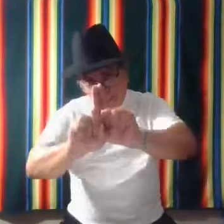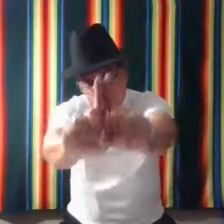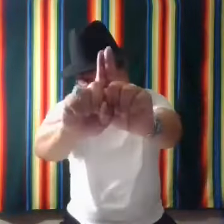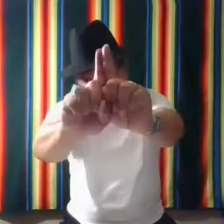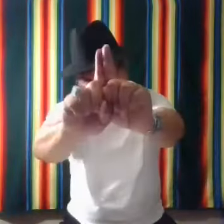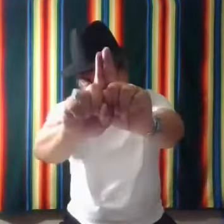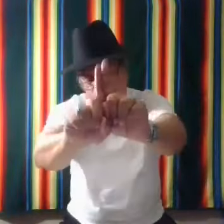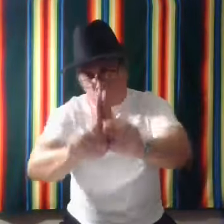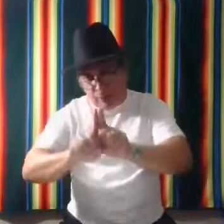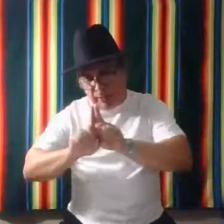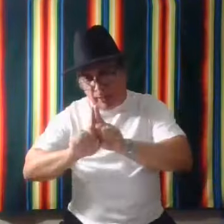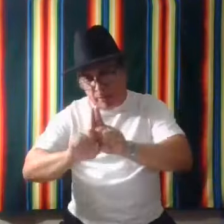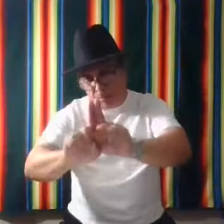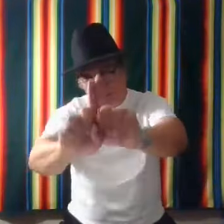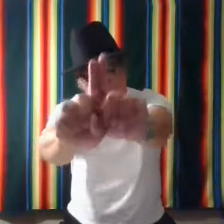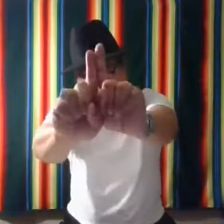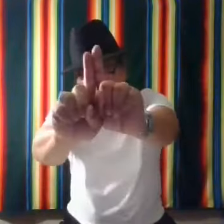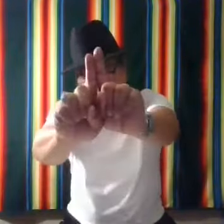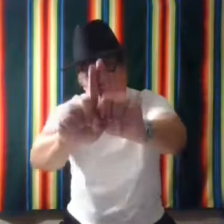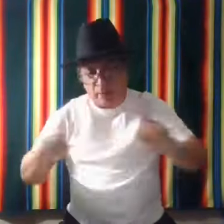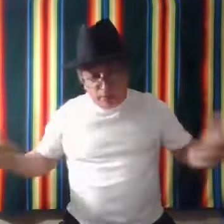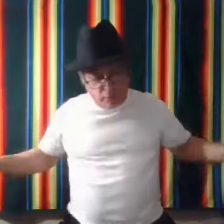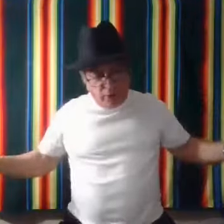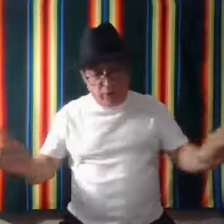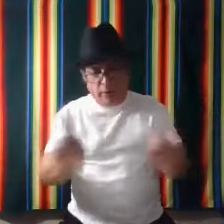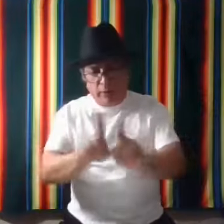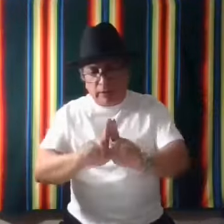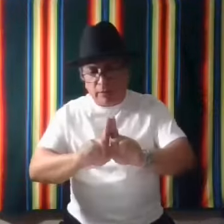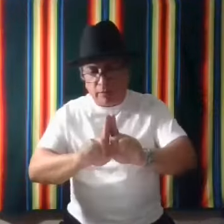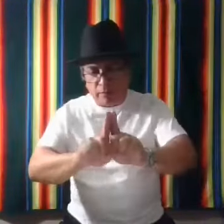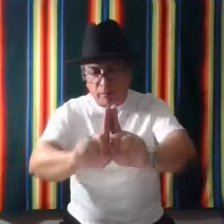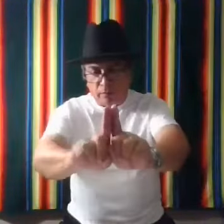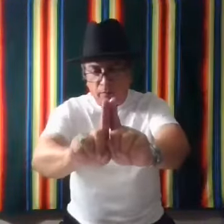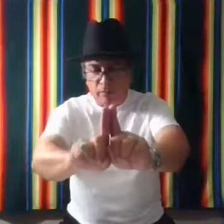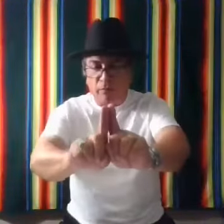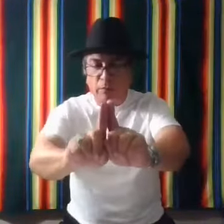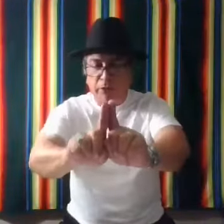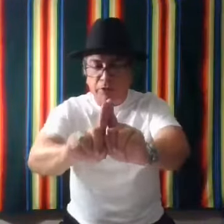And then we bring it up like that. So here, that's for marriage.